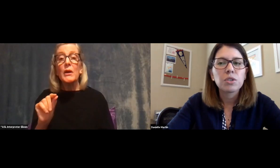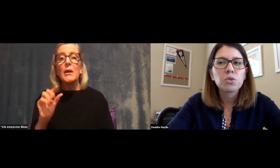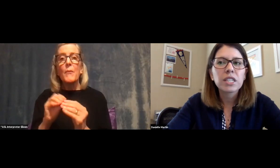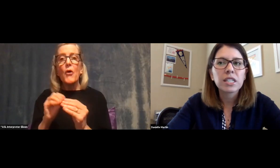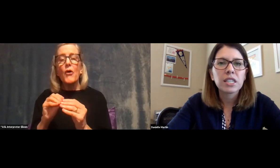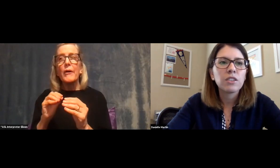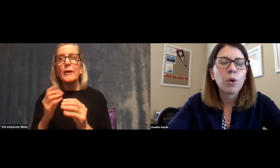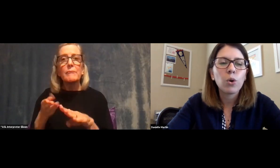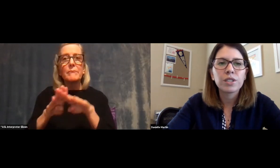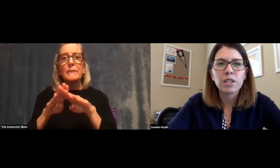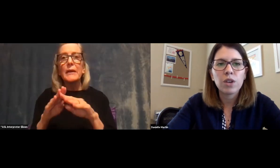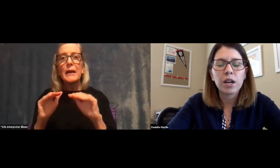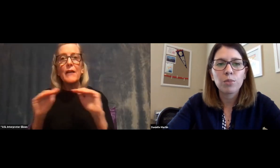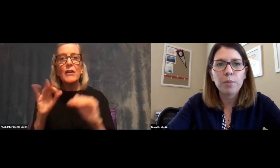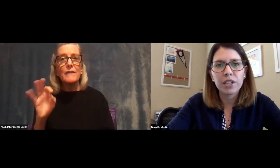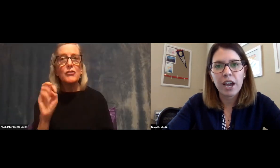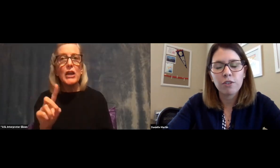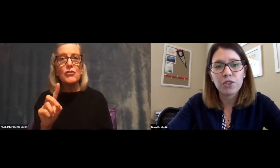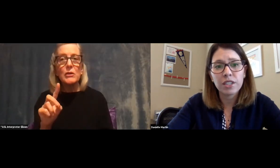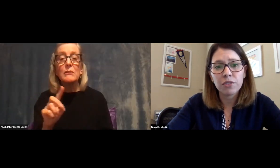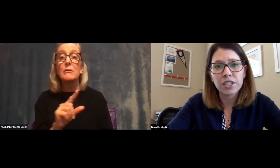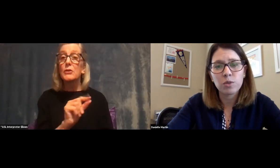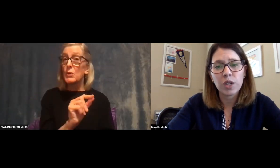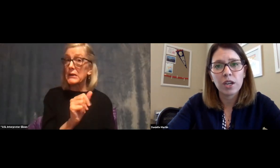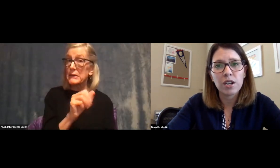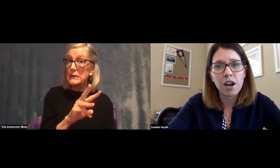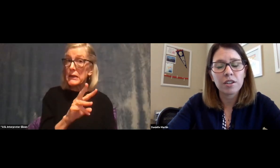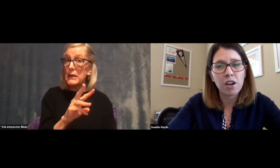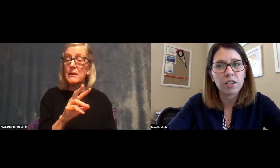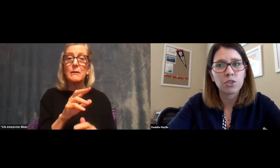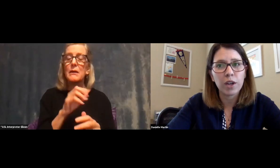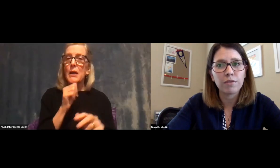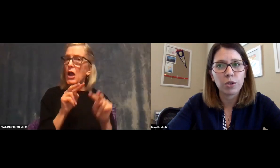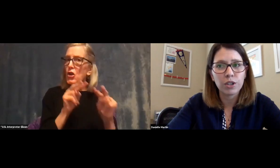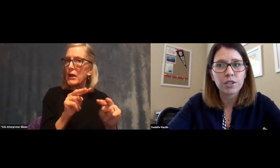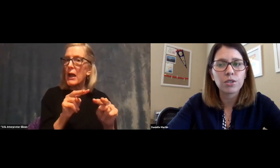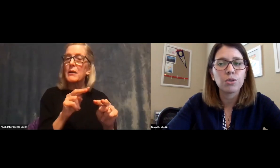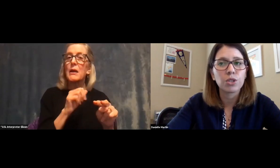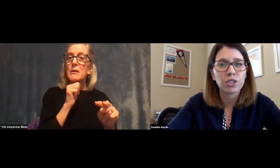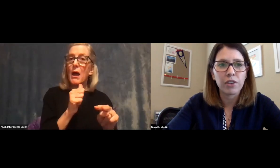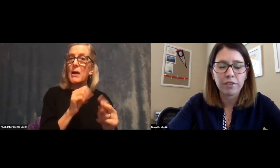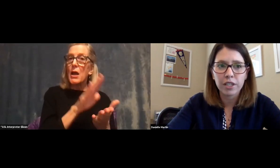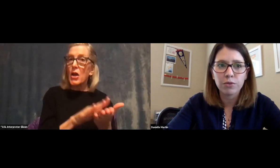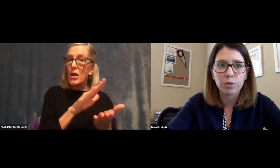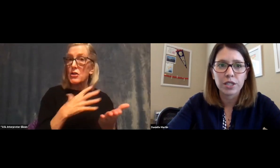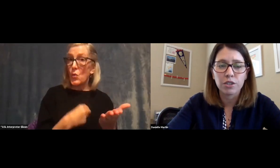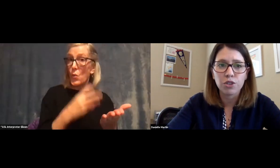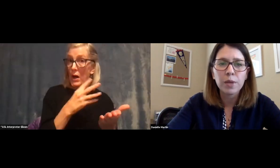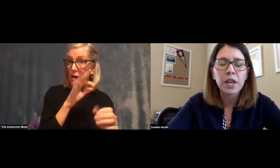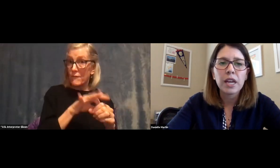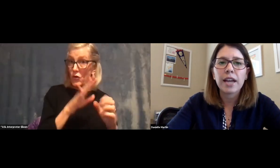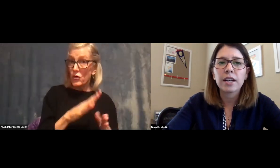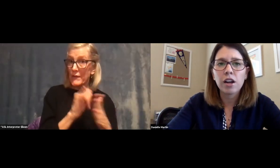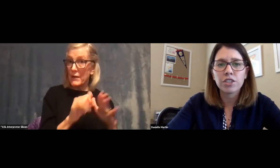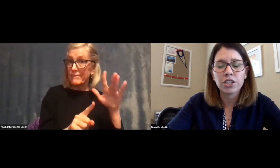So in 2016, the polls didn't properly account for the differences between non-college white voters who turned out heavily for president